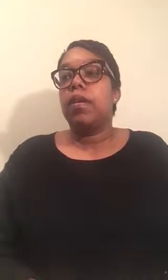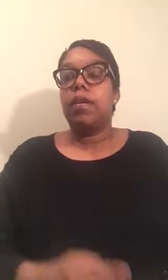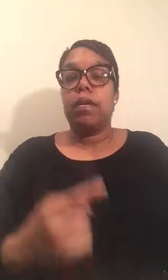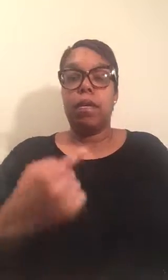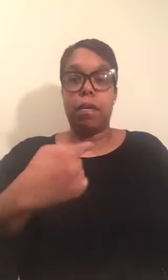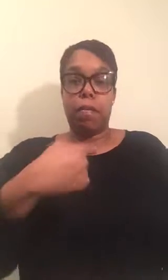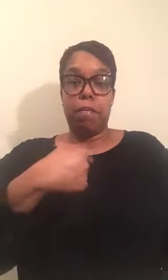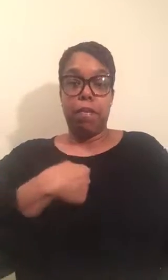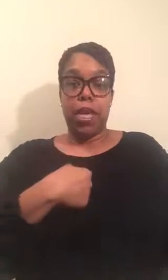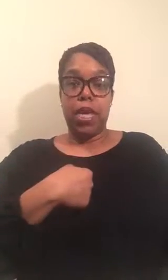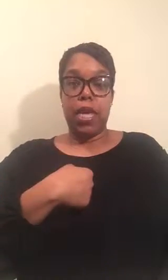Friend. Me.